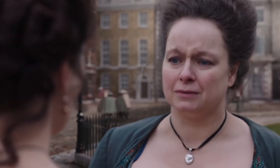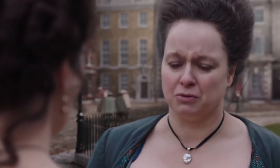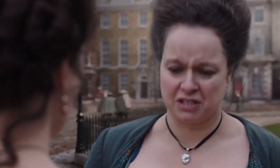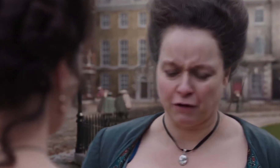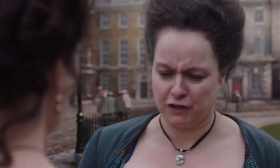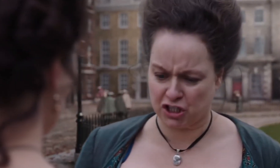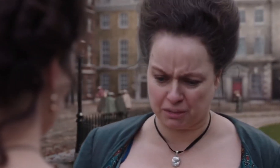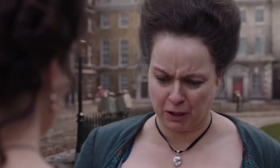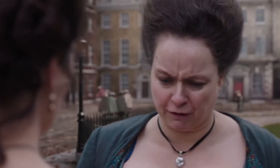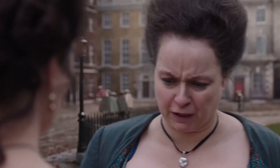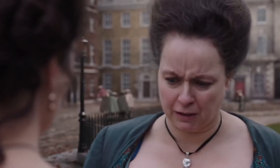I'm selfish to speak of it.